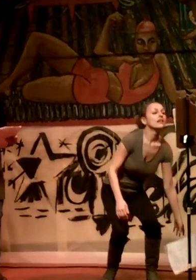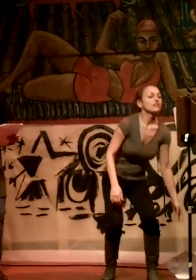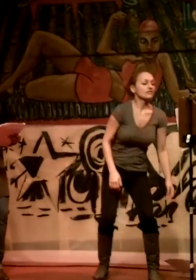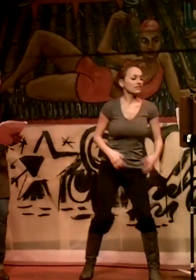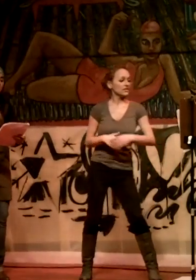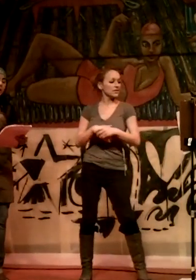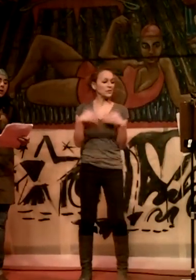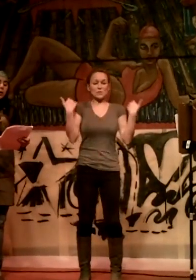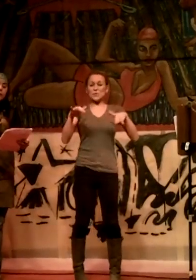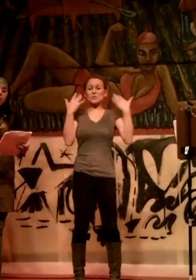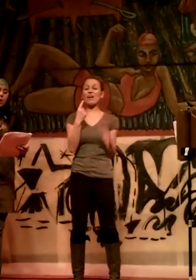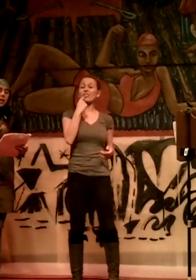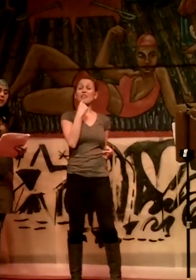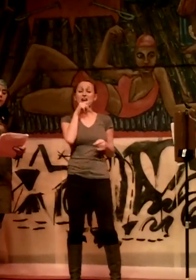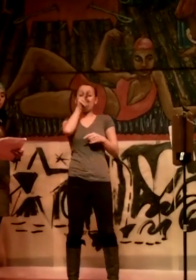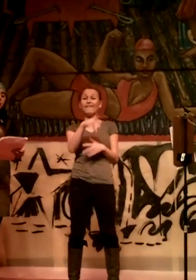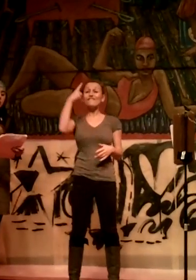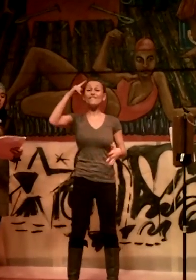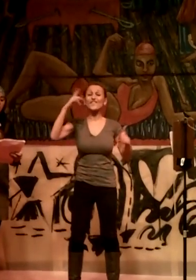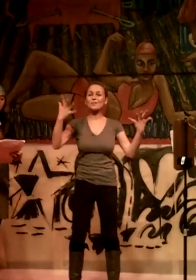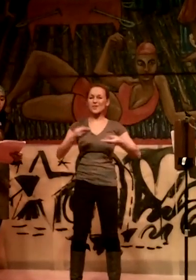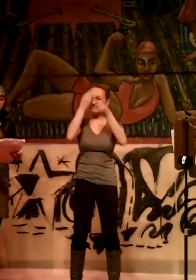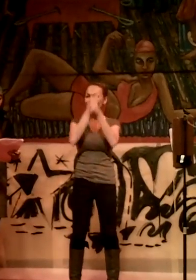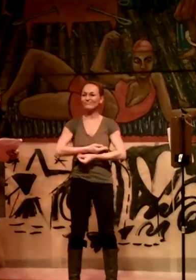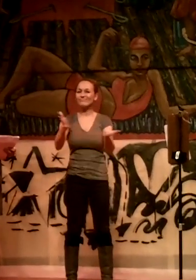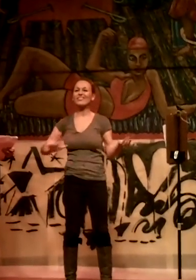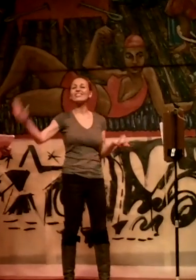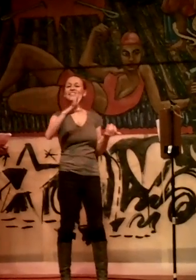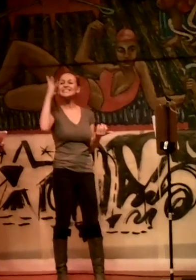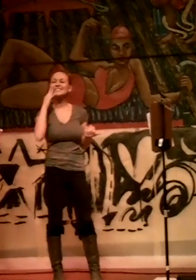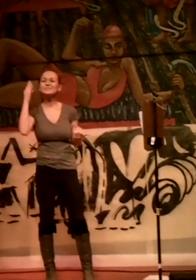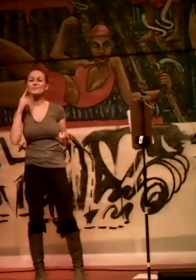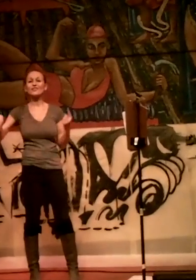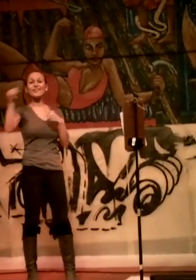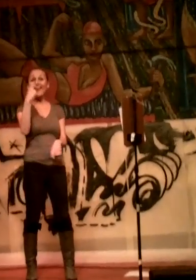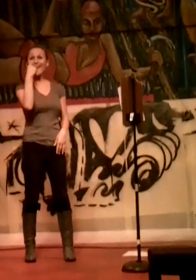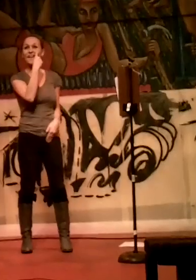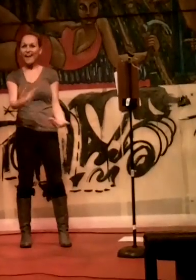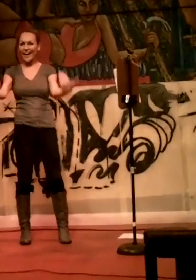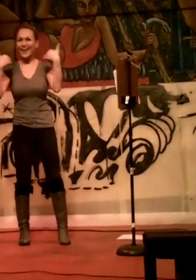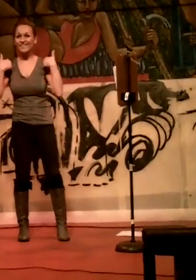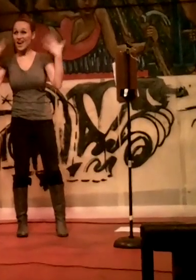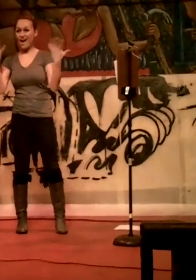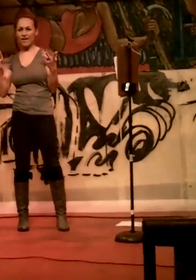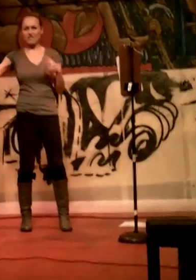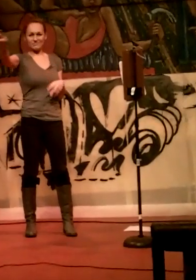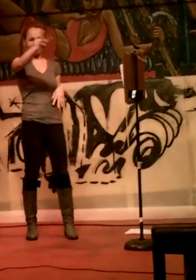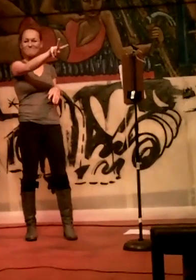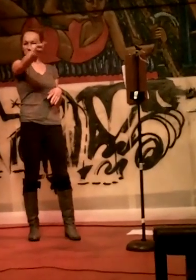Magic falling from their teaching tongues, they are the layer between bone and heart.